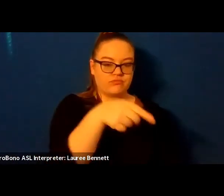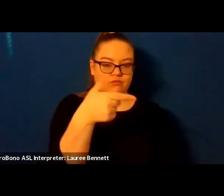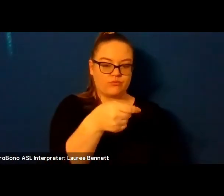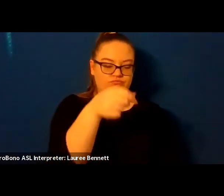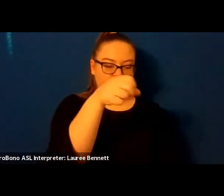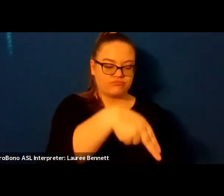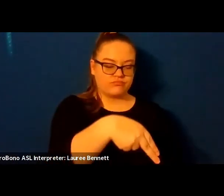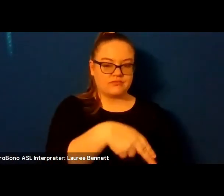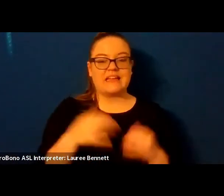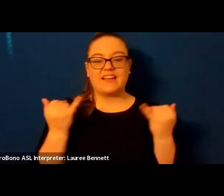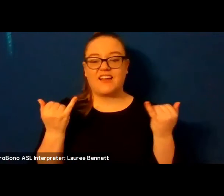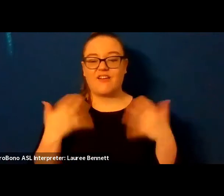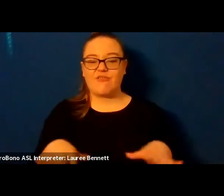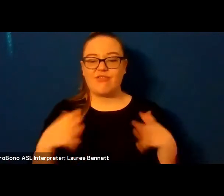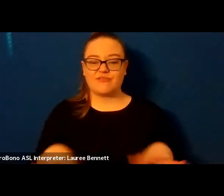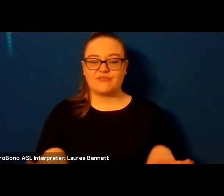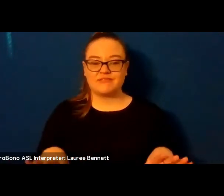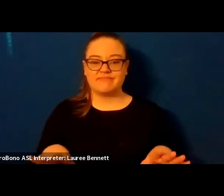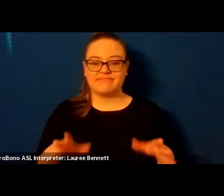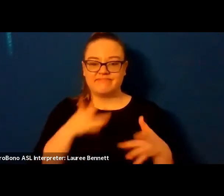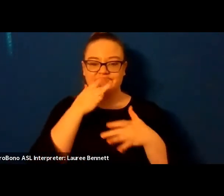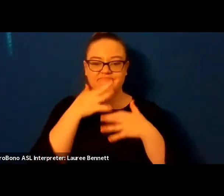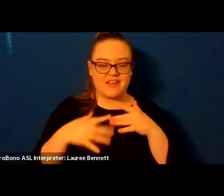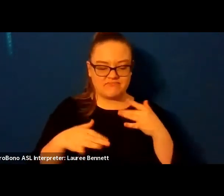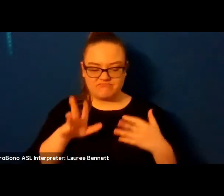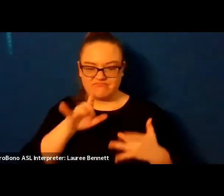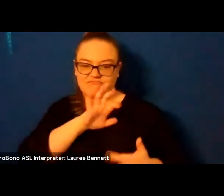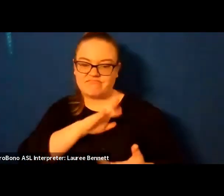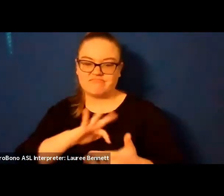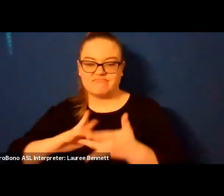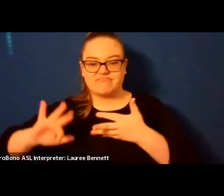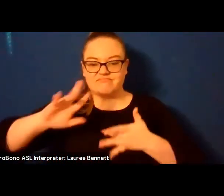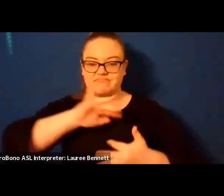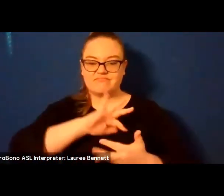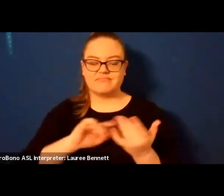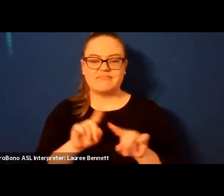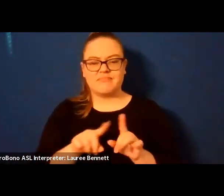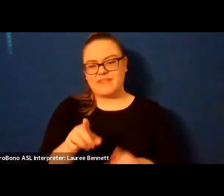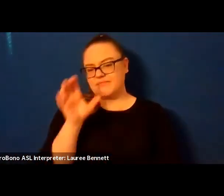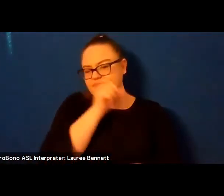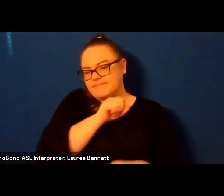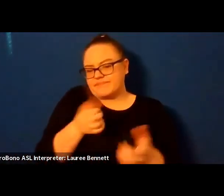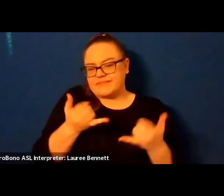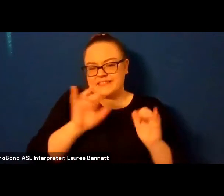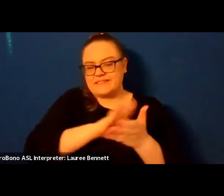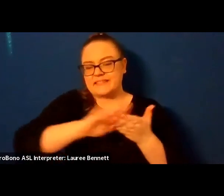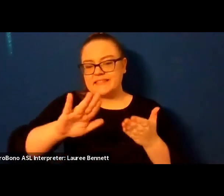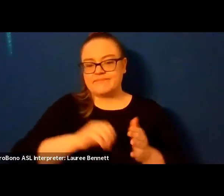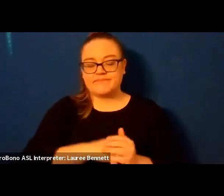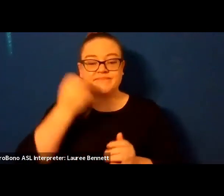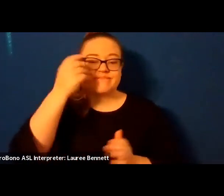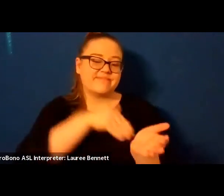coated vampire states it as fact syringes rinse the surgeries away she's got a house to feed